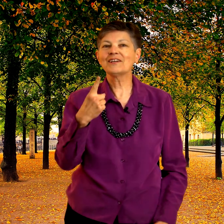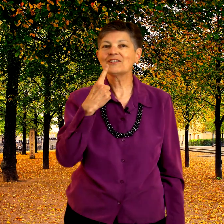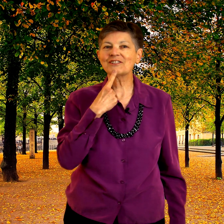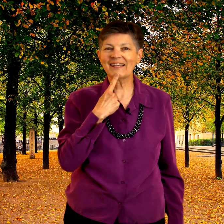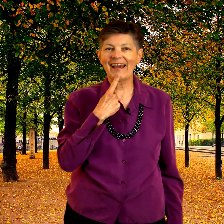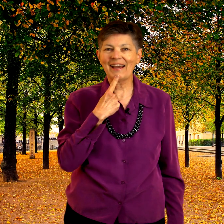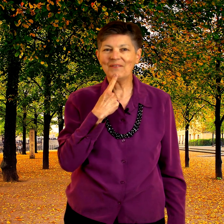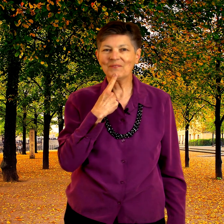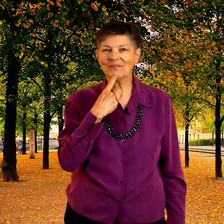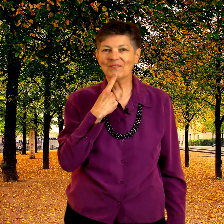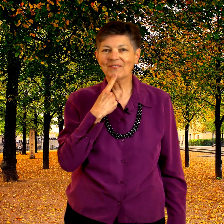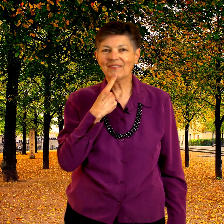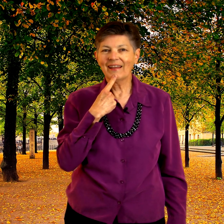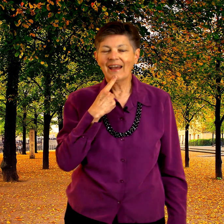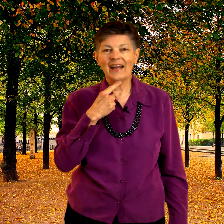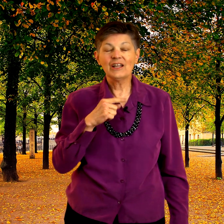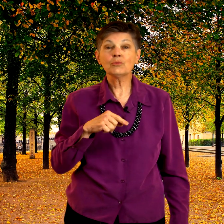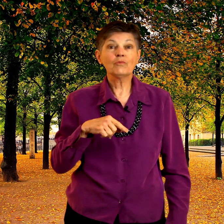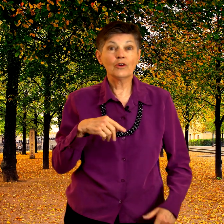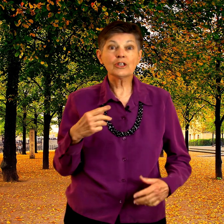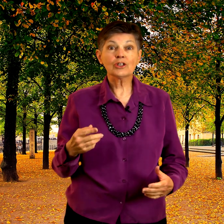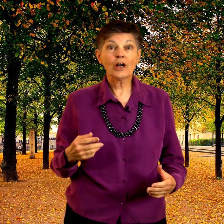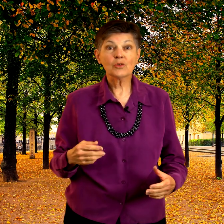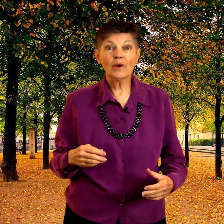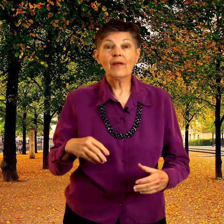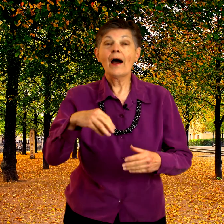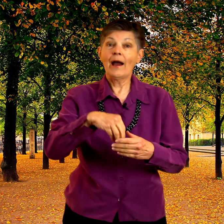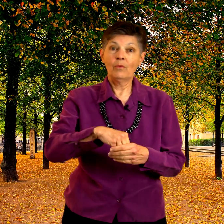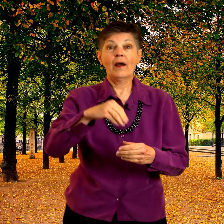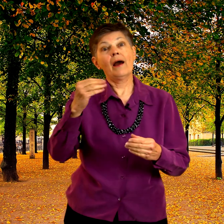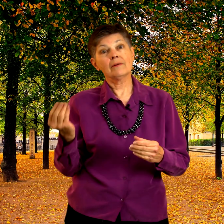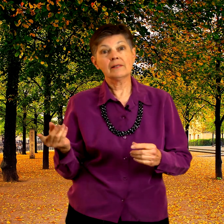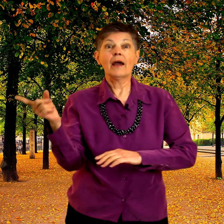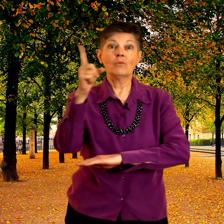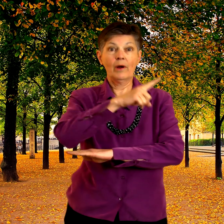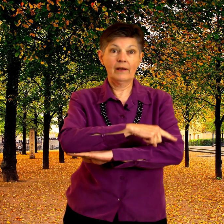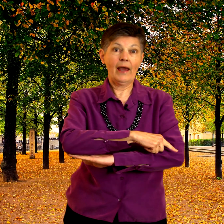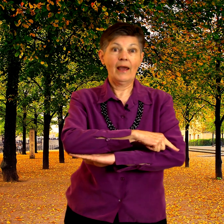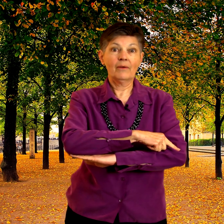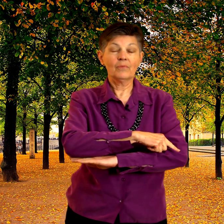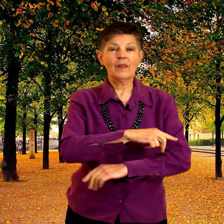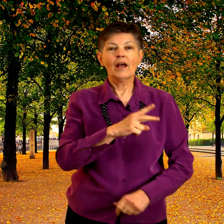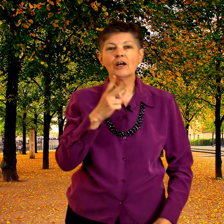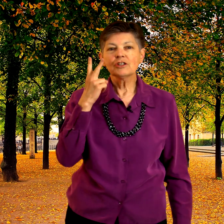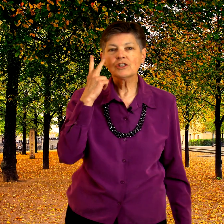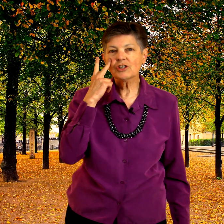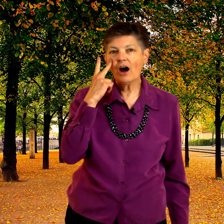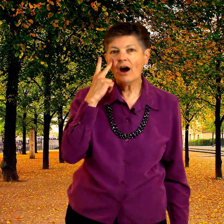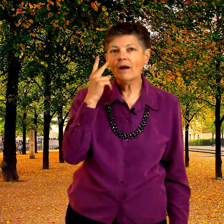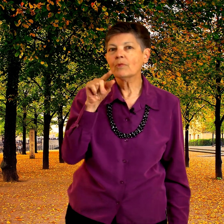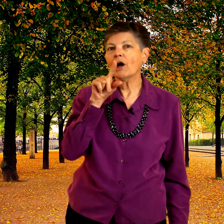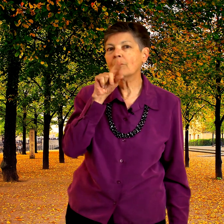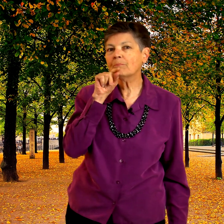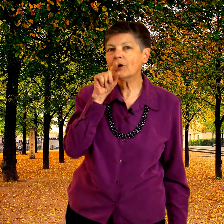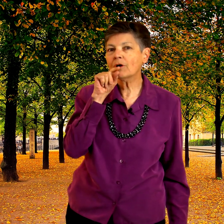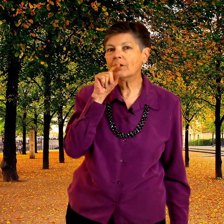say and each verse starts with I went outside one day saw a bird